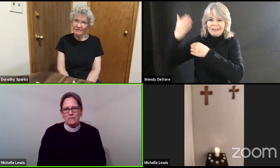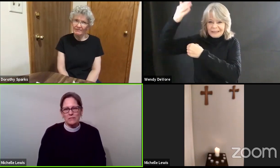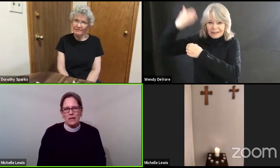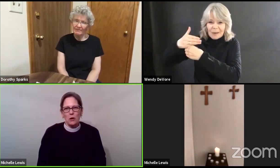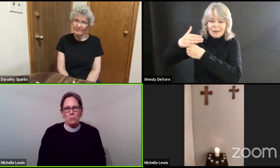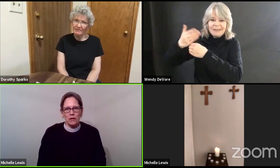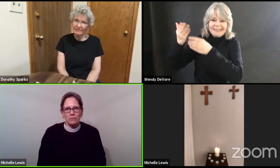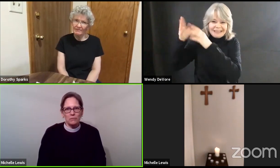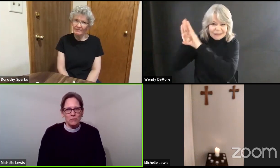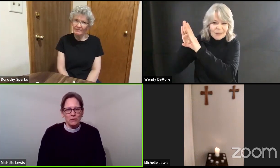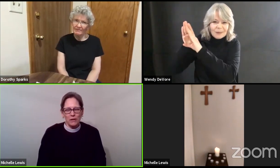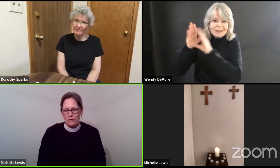apart from the crowd